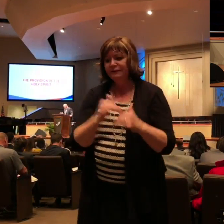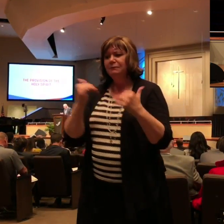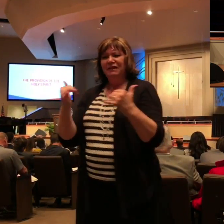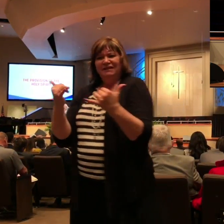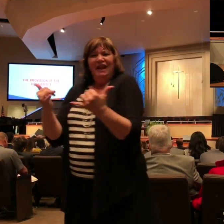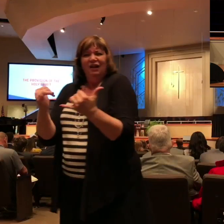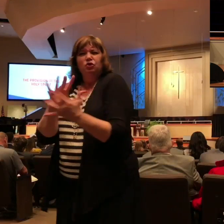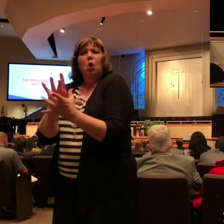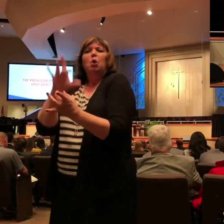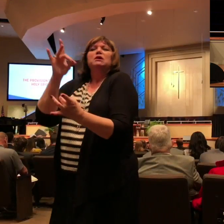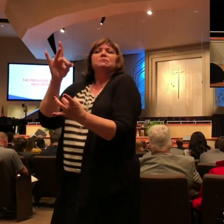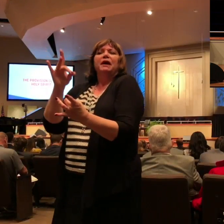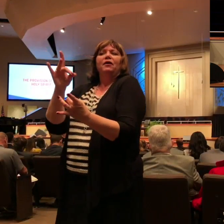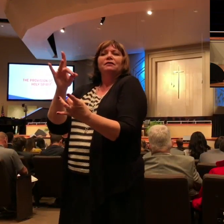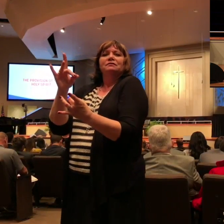what gave Paul this clarity?